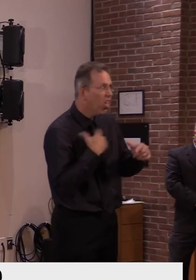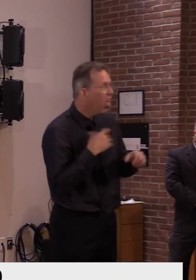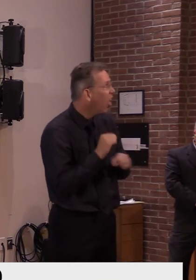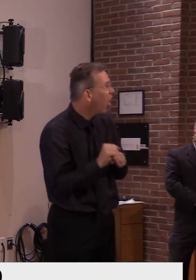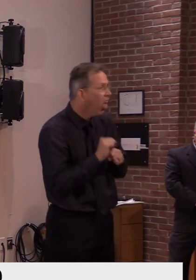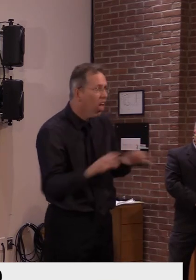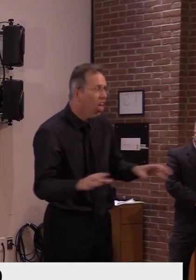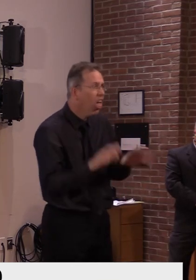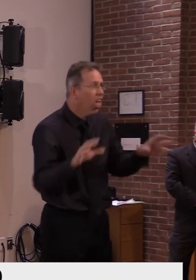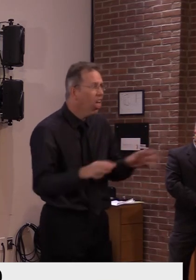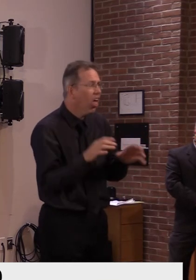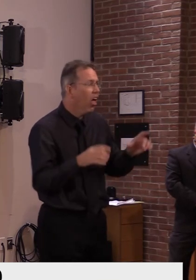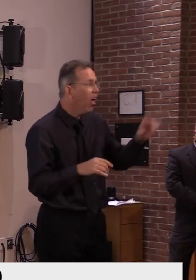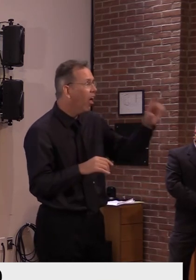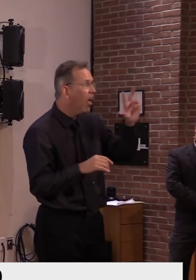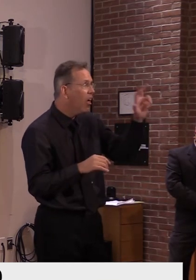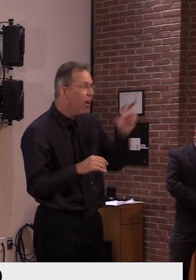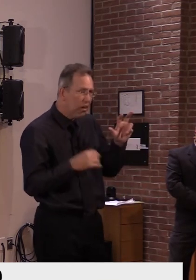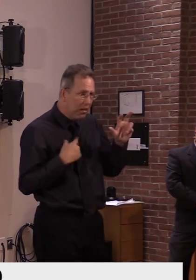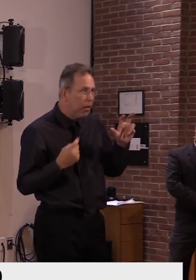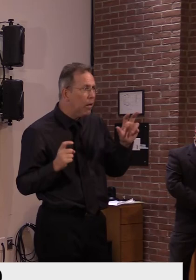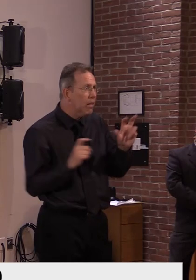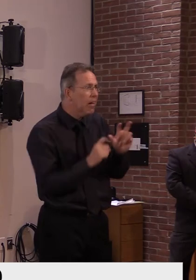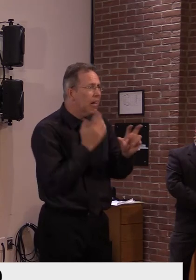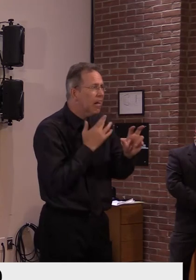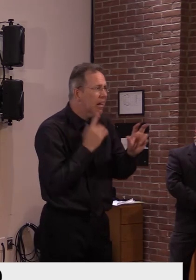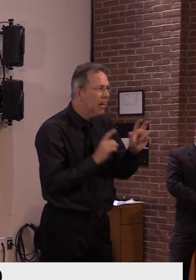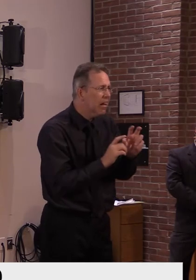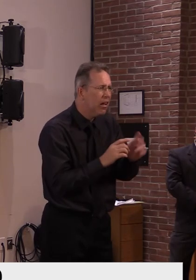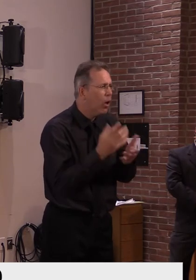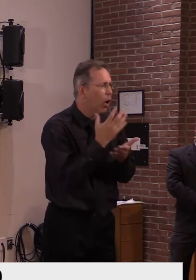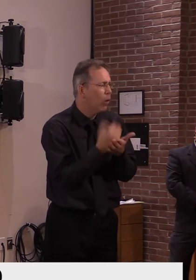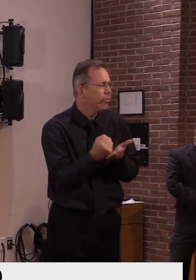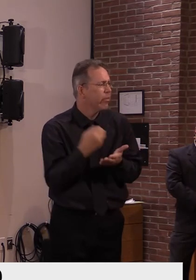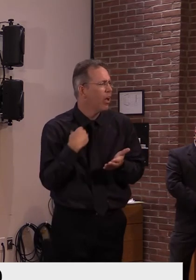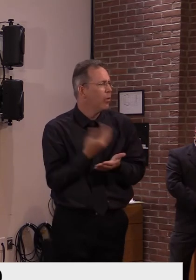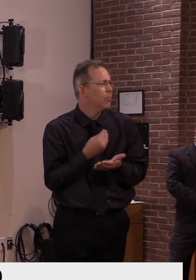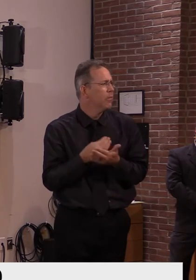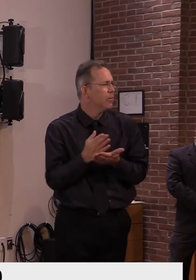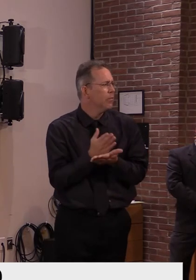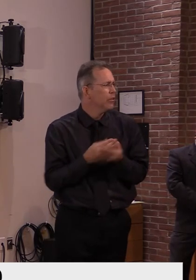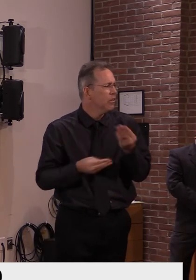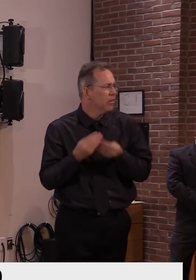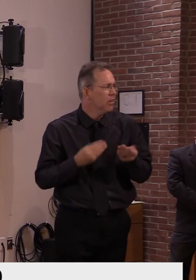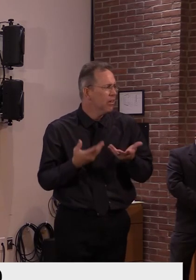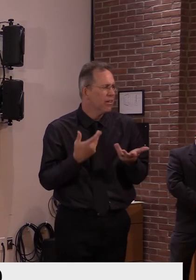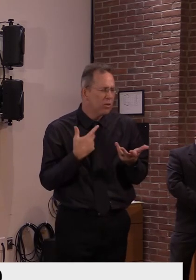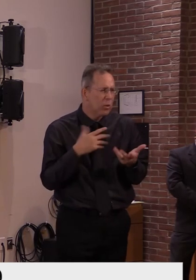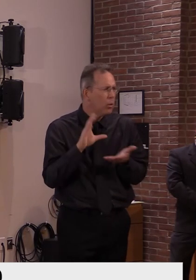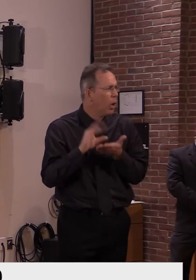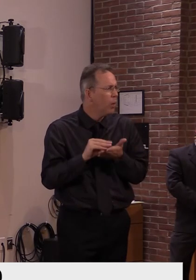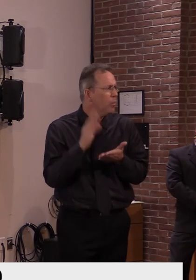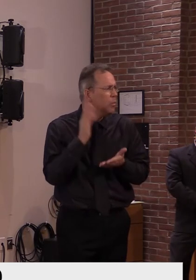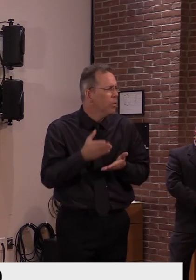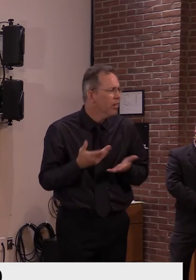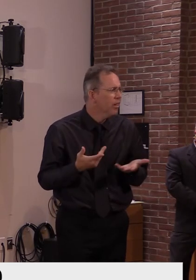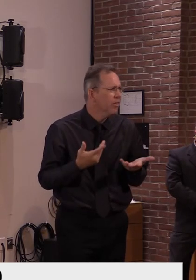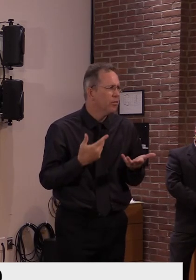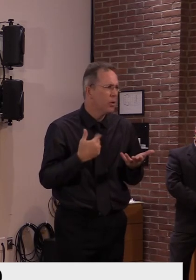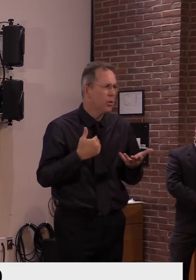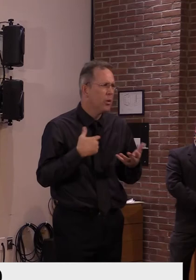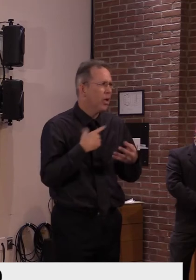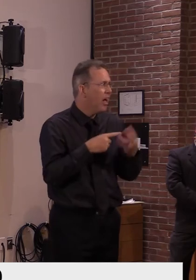when you think about, uh, the, the capacity of any department, uh, you know, we've, we've reacted, uh, with, uh,